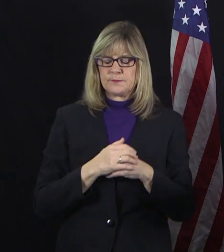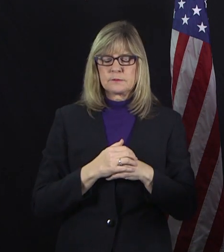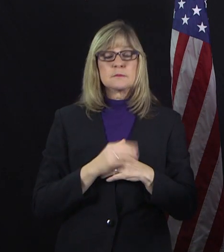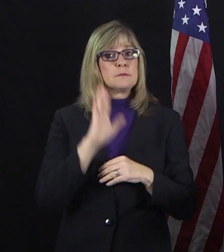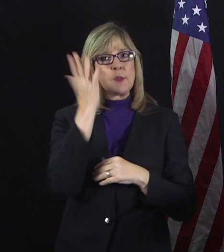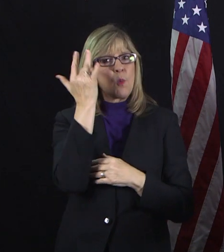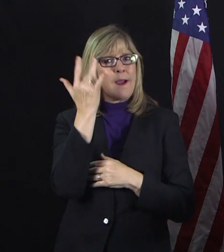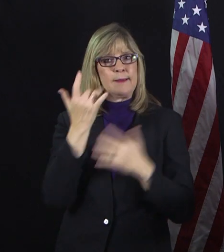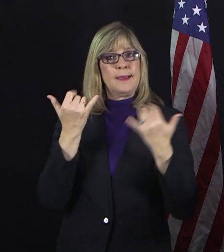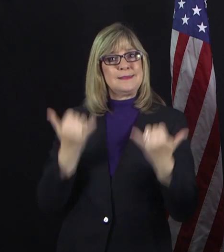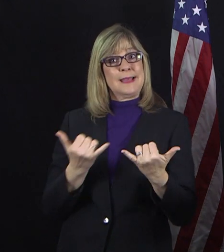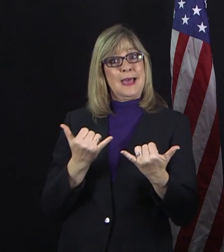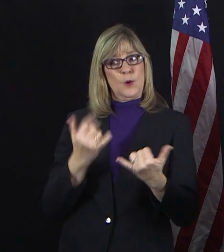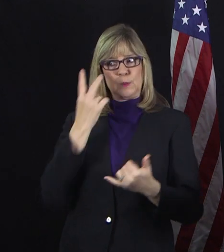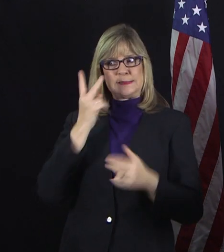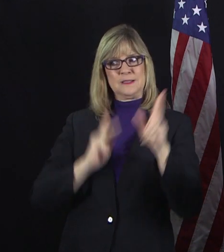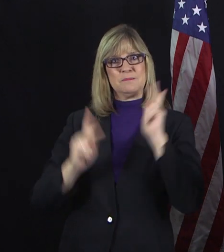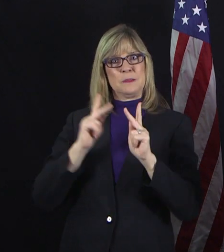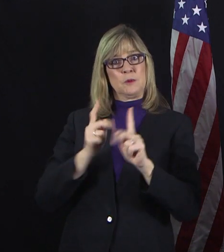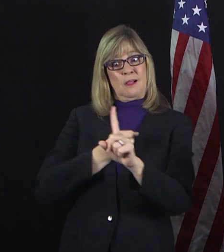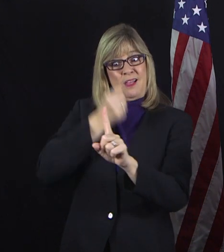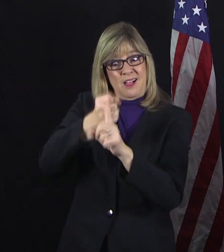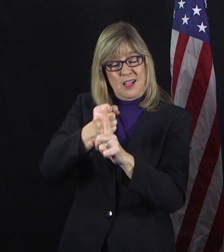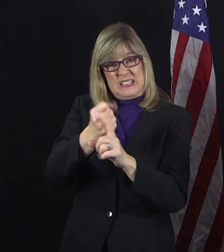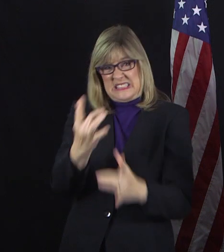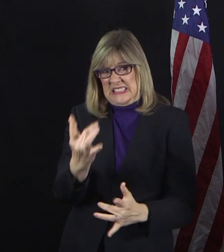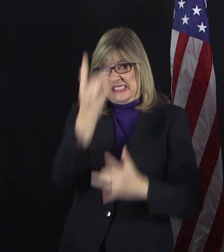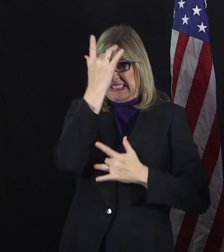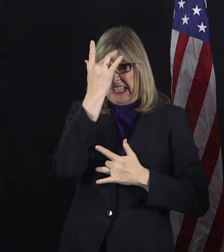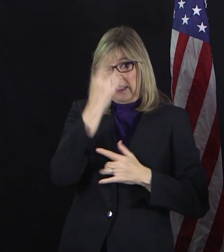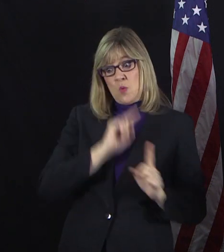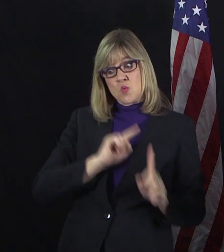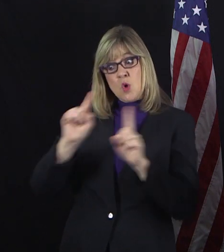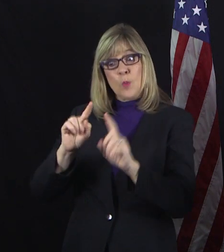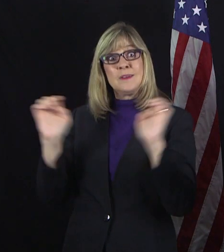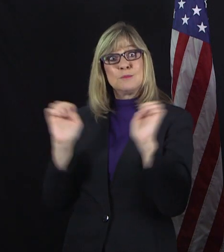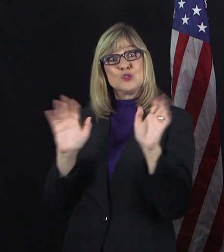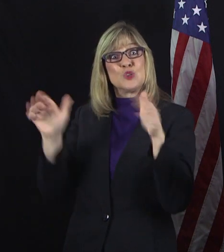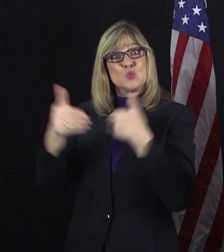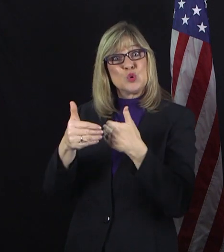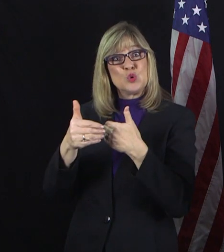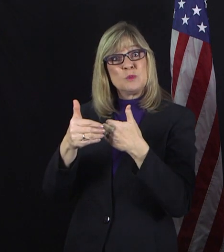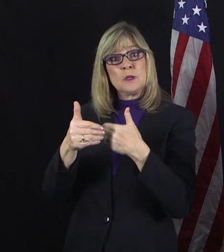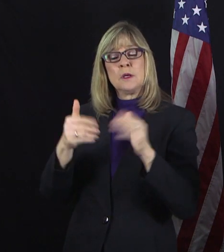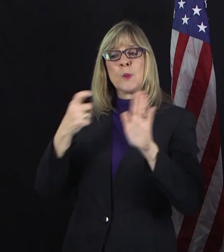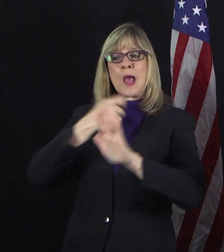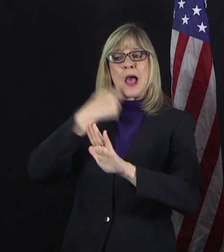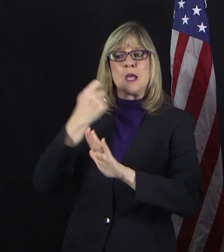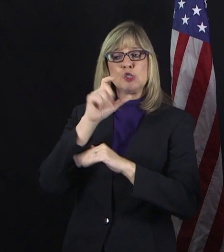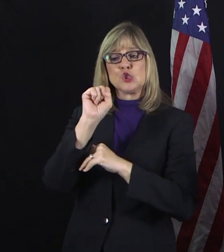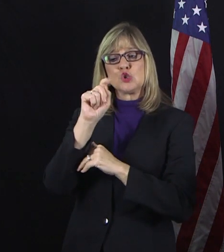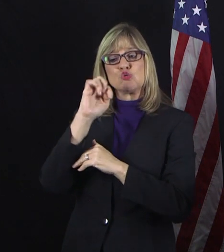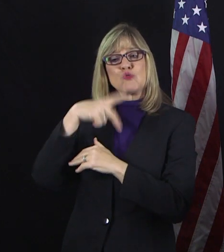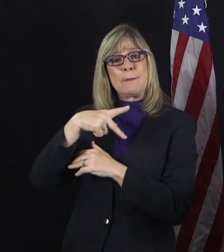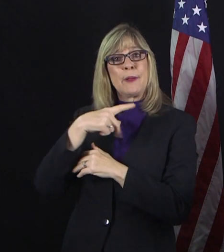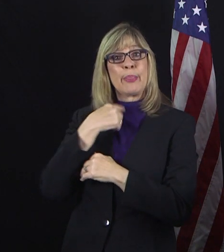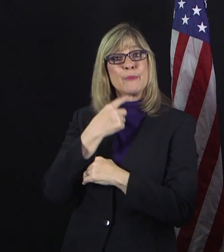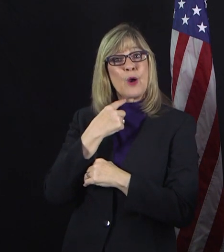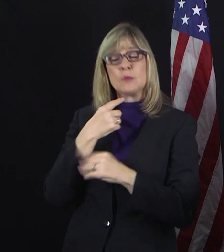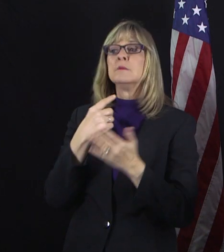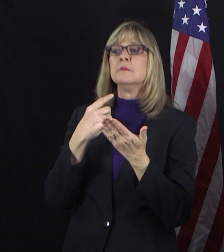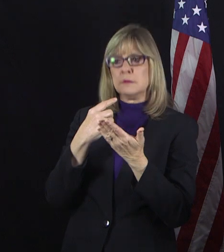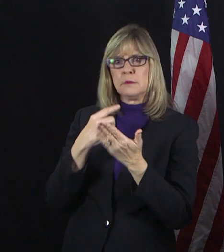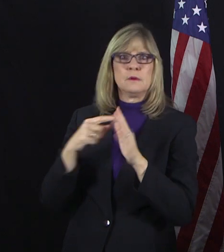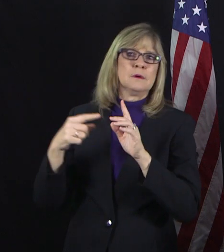rooms, they're very sick, and when we run a strep throat test on them, it comes back positive. A flu test, it comes back